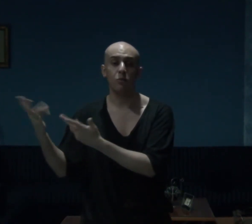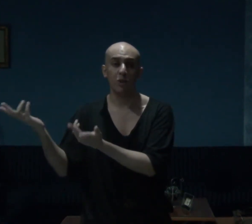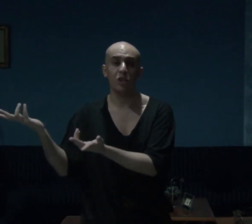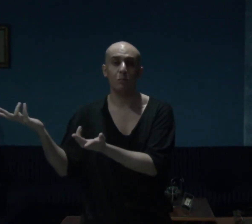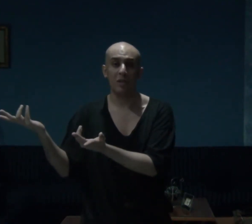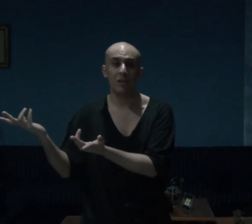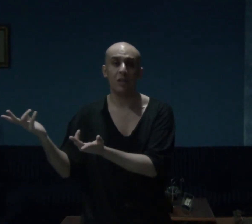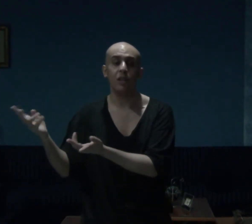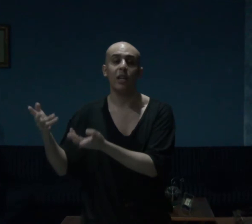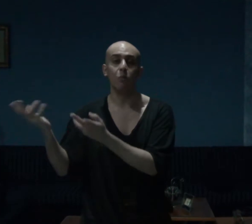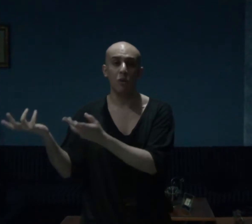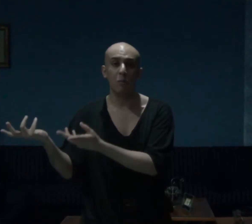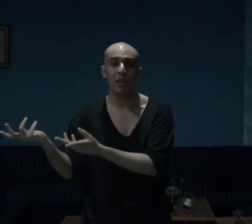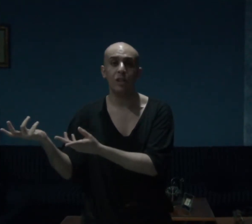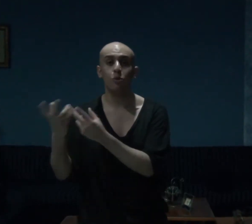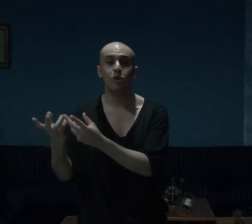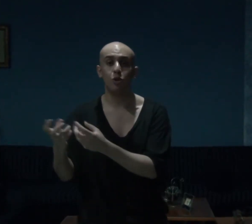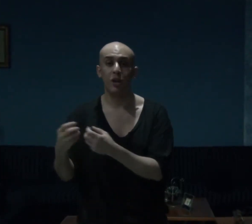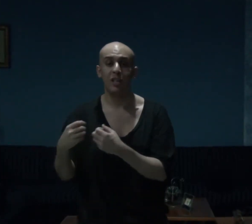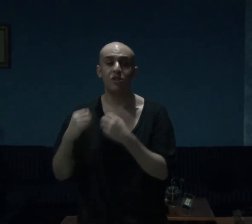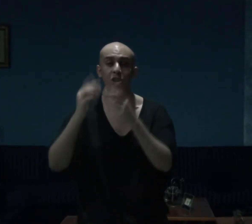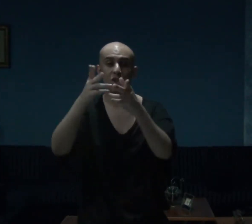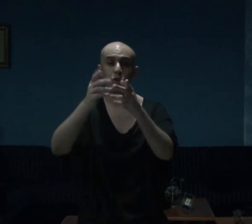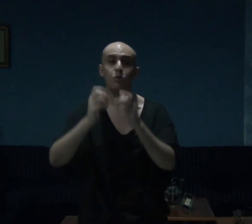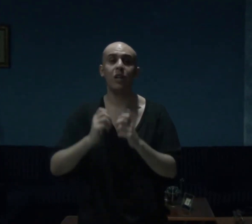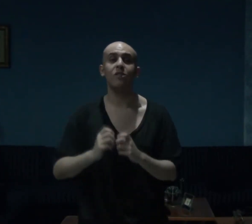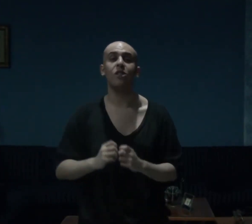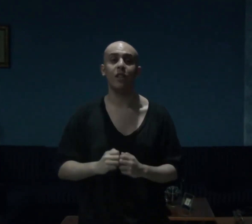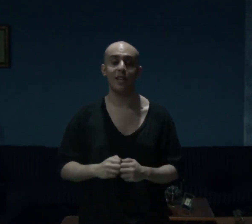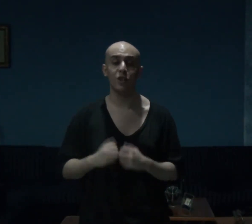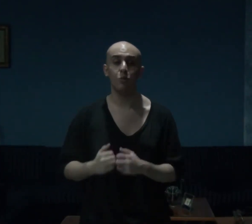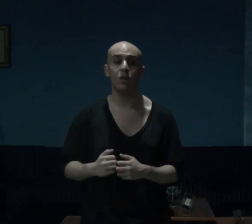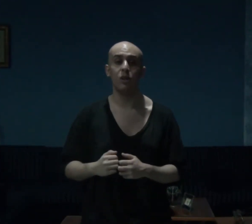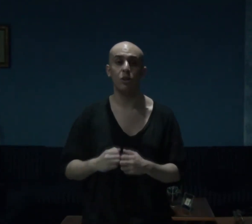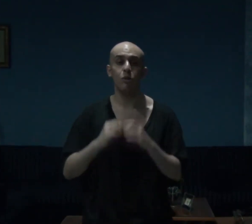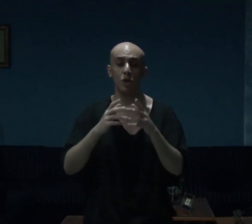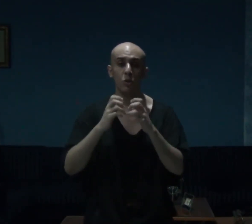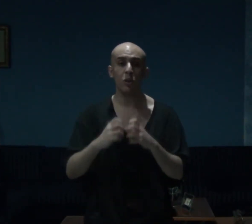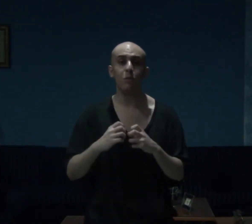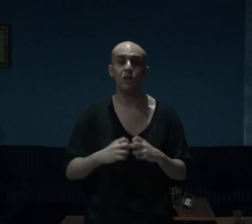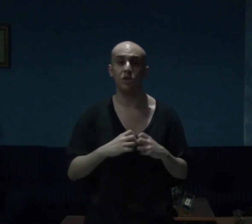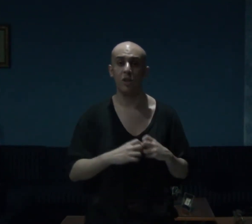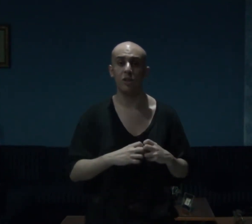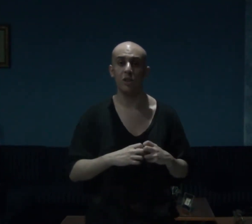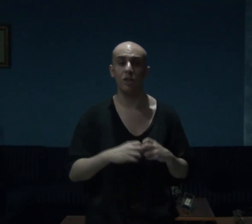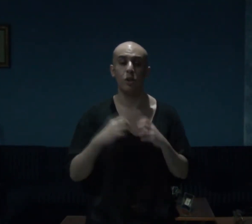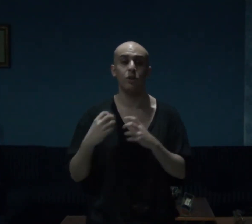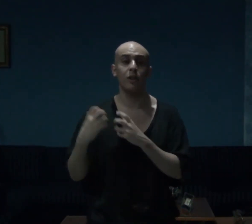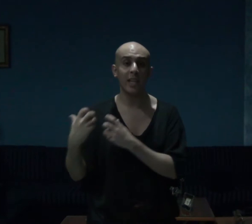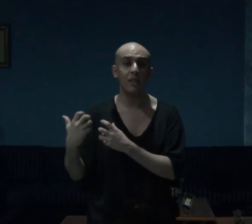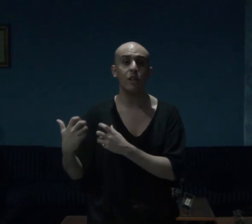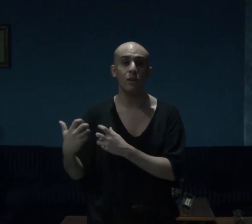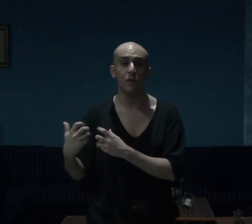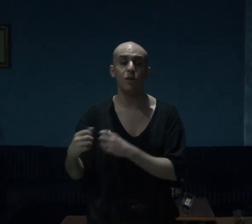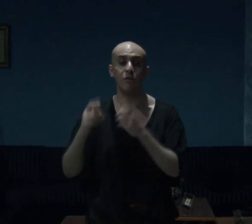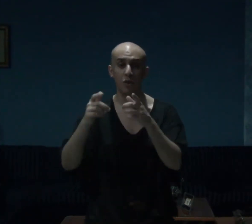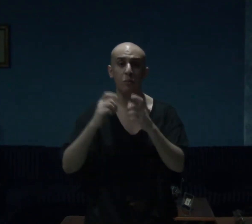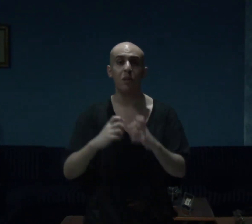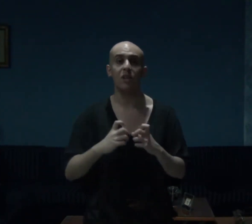which is basically a woman who's trans as you guys and gals will know you will be assaulted or the likelihood of you being